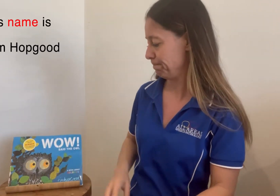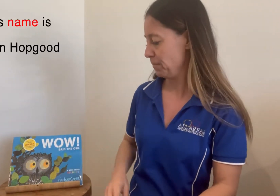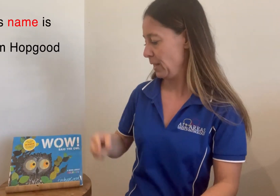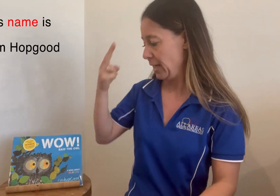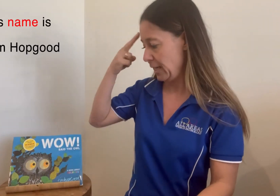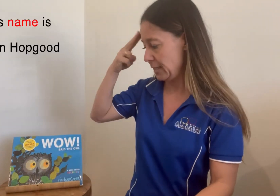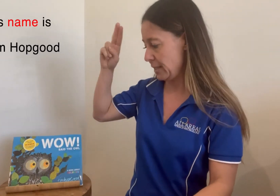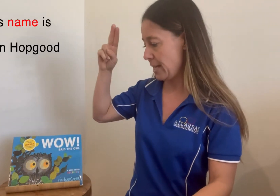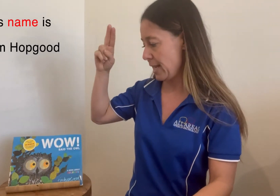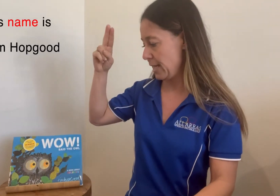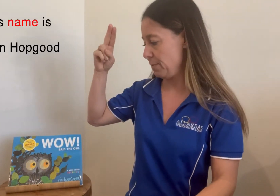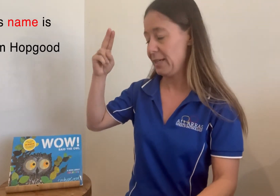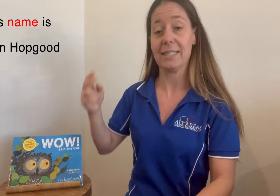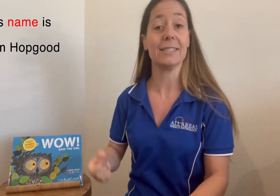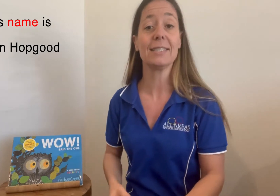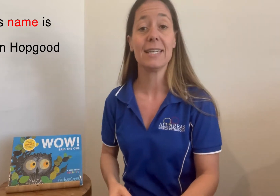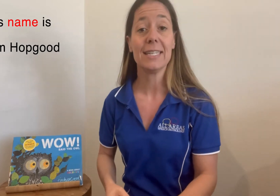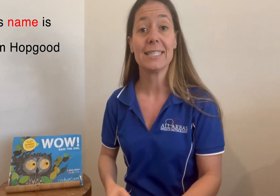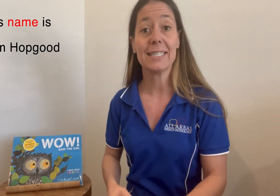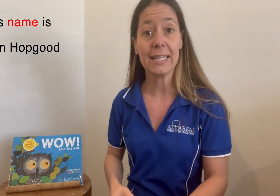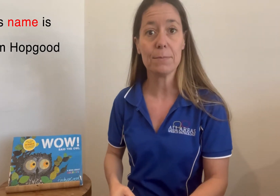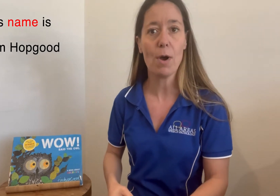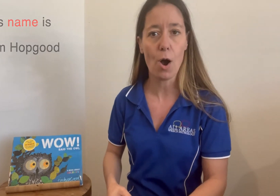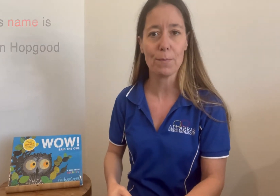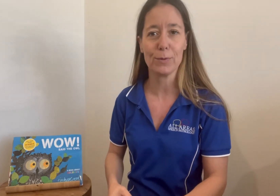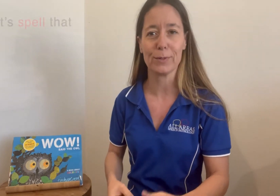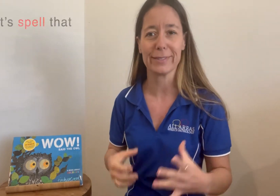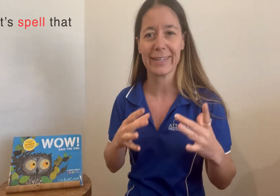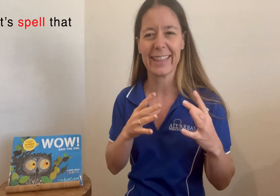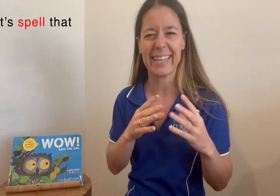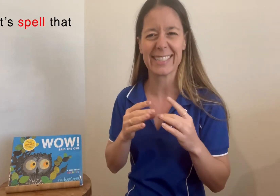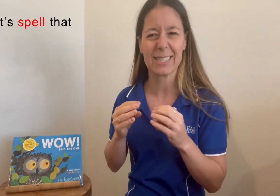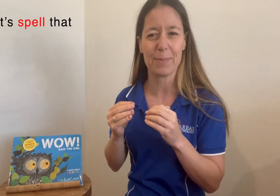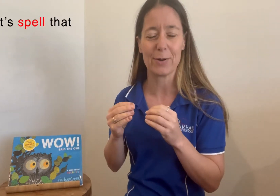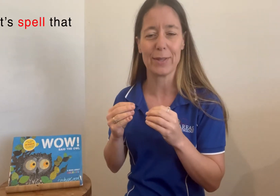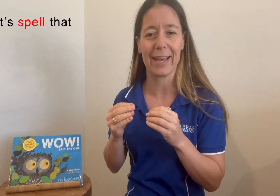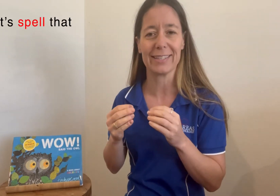His name is Tim Hopgood. Let's spell that.